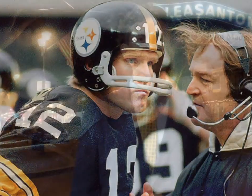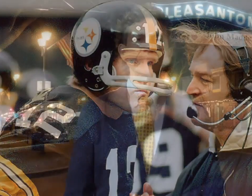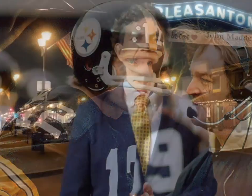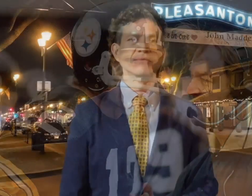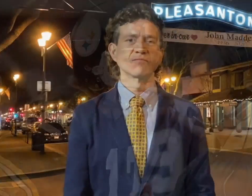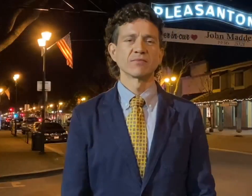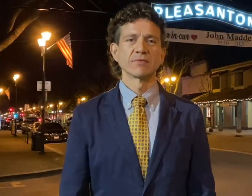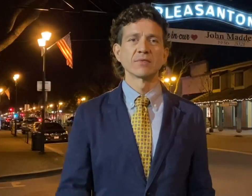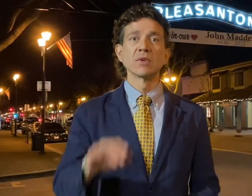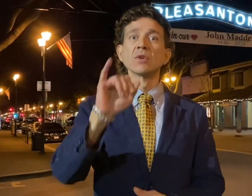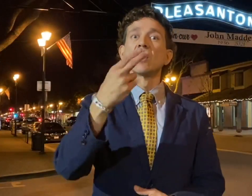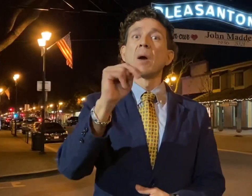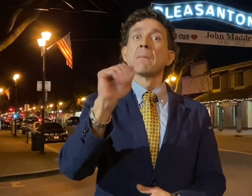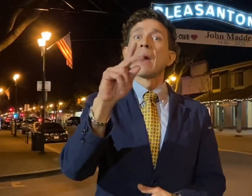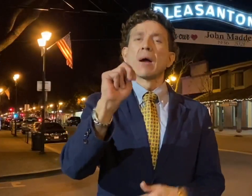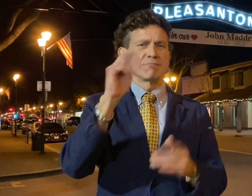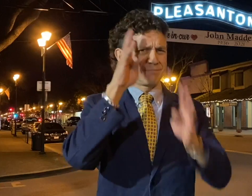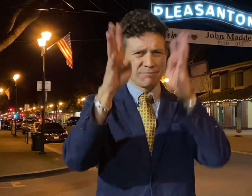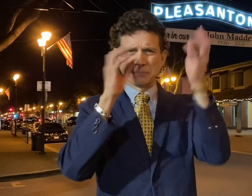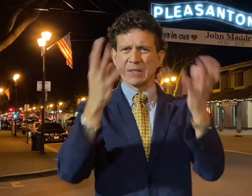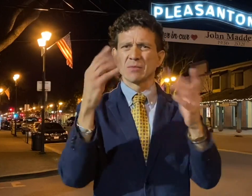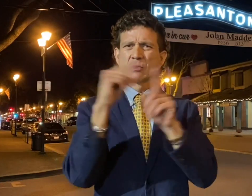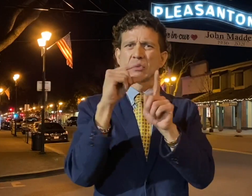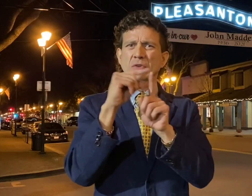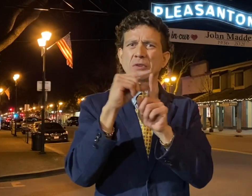John came up with many words to follow the action on the field.